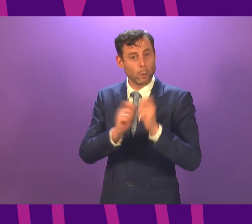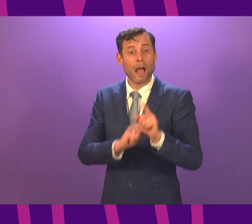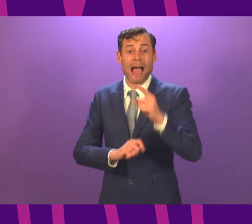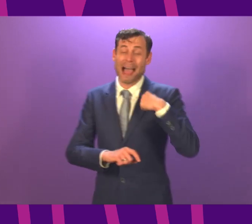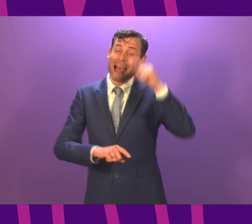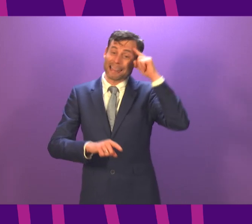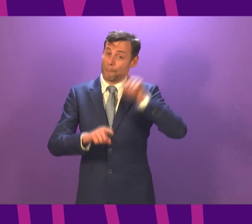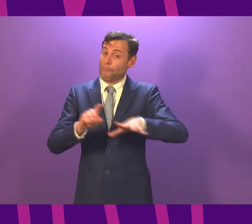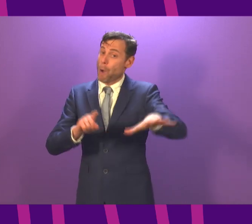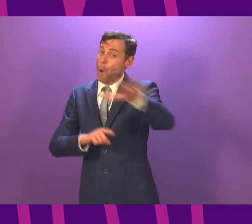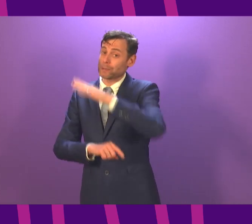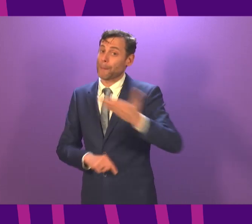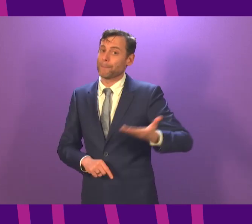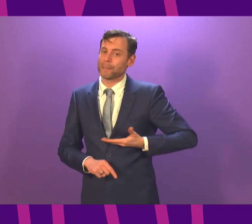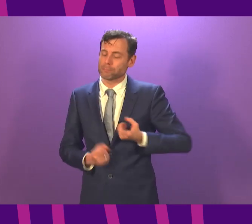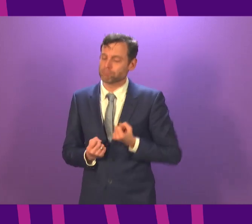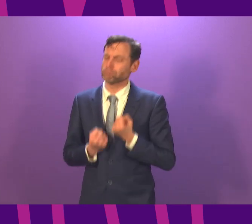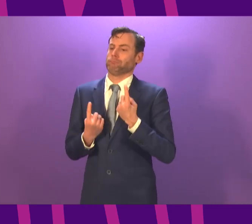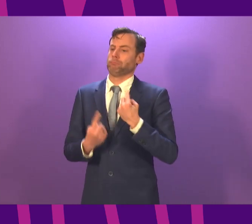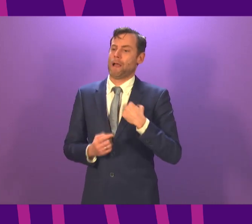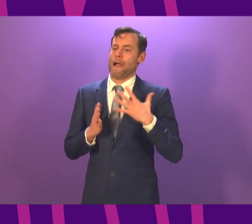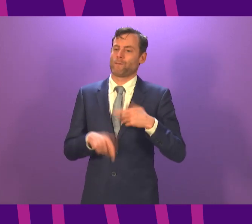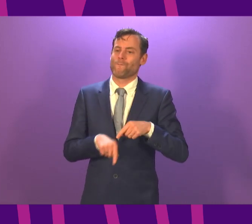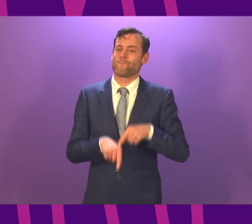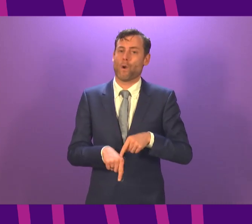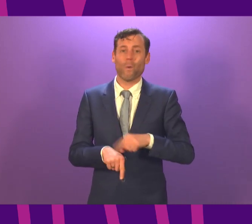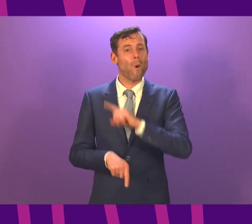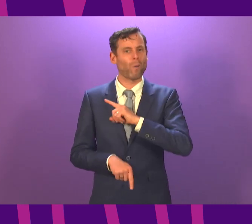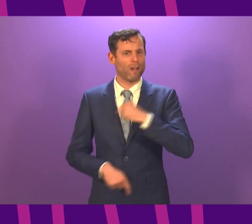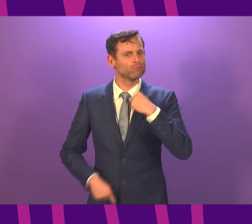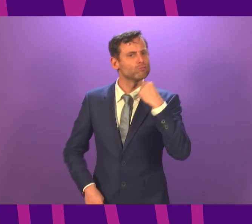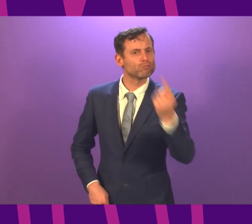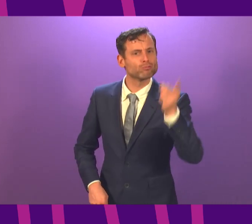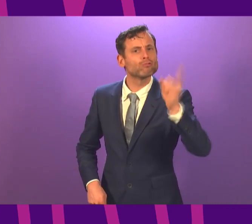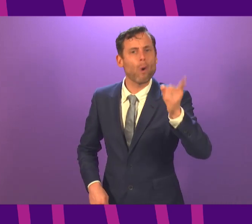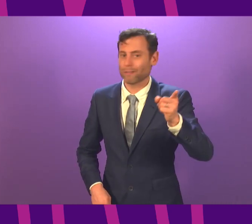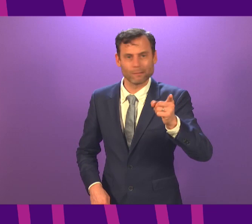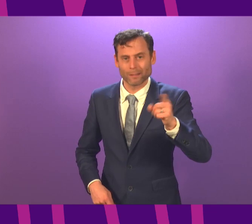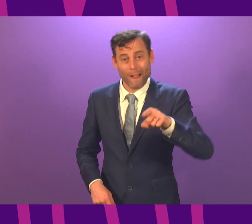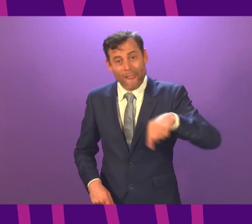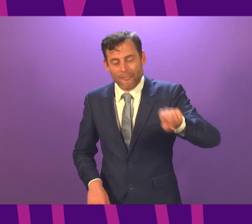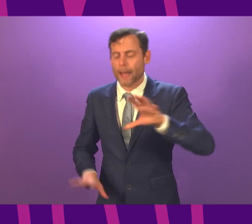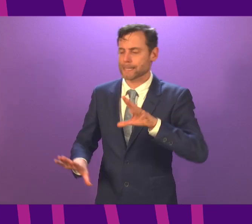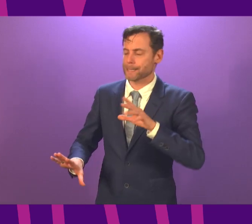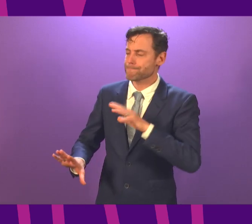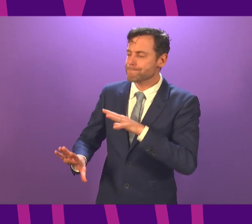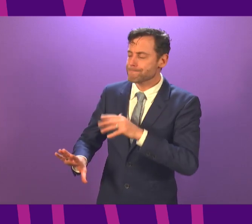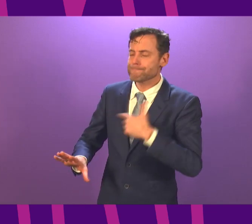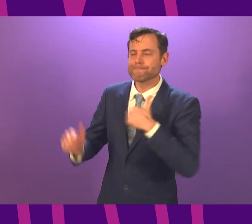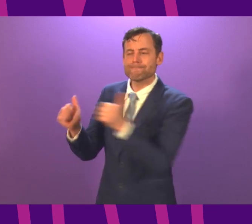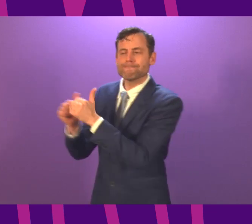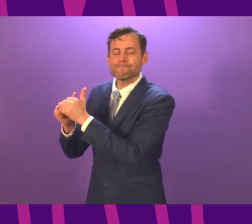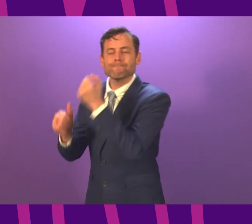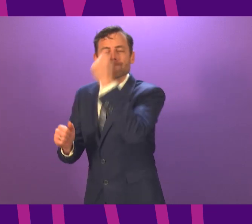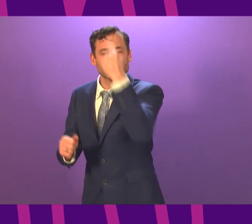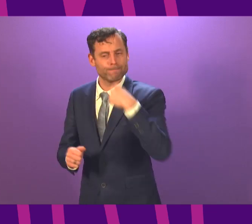behaved responsibly, not because government has told them to but because everybody recognises the vital importance of everything that people